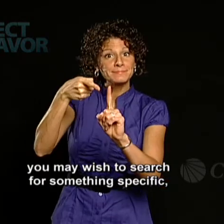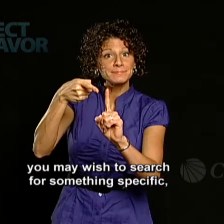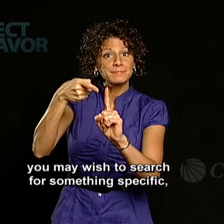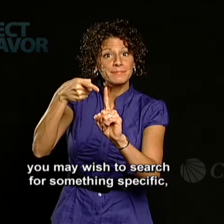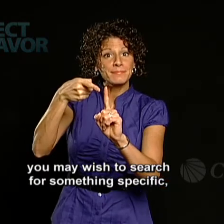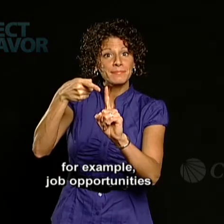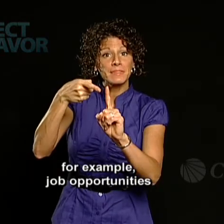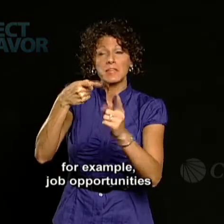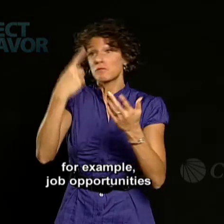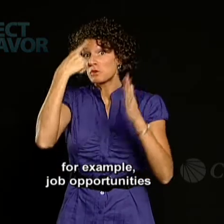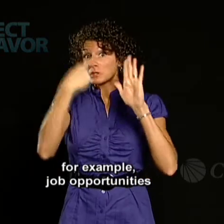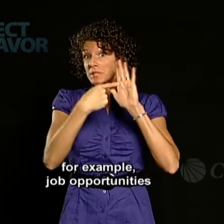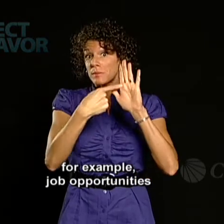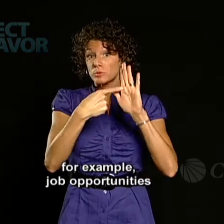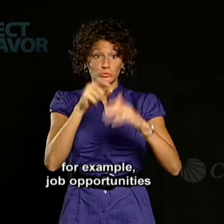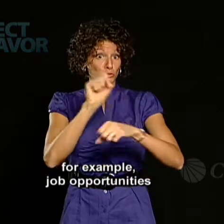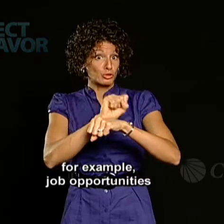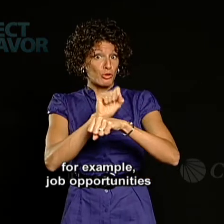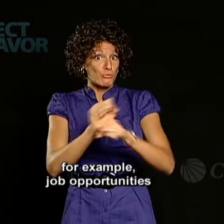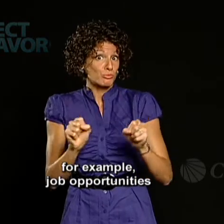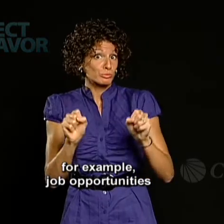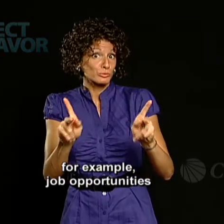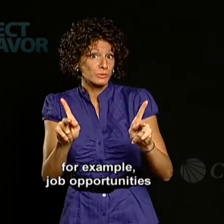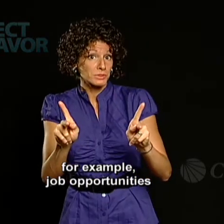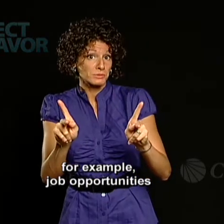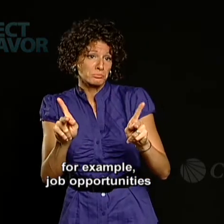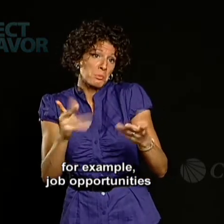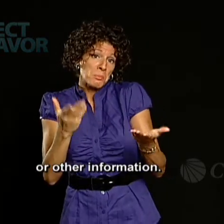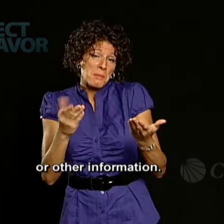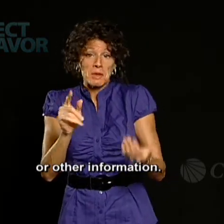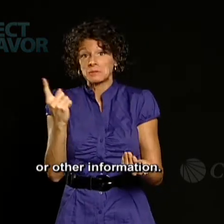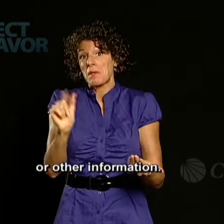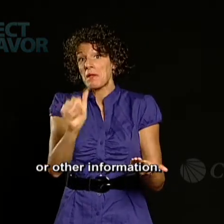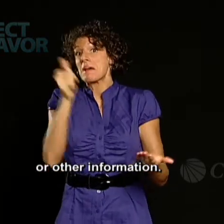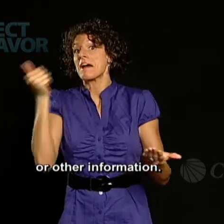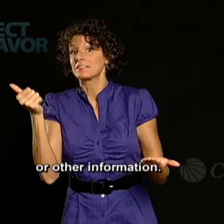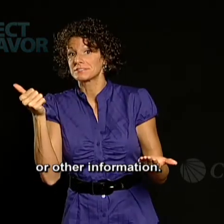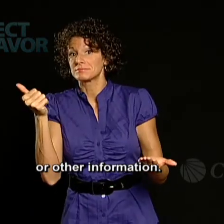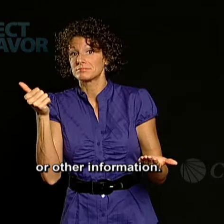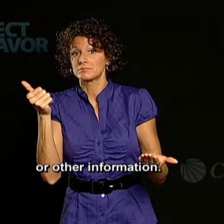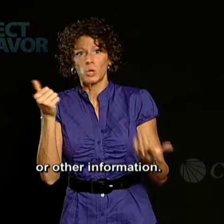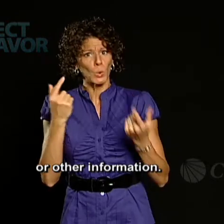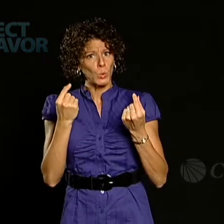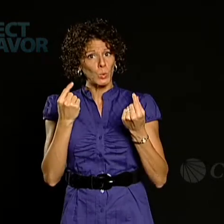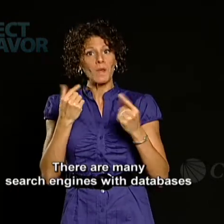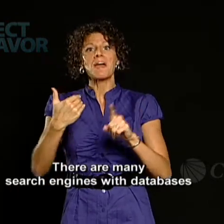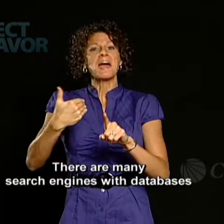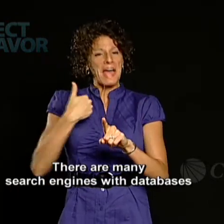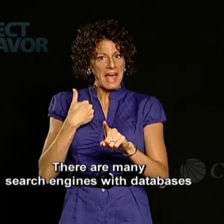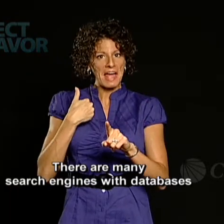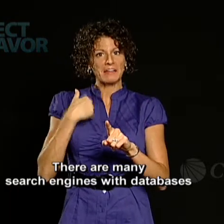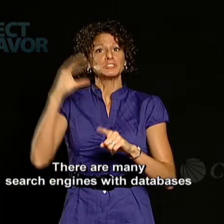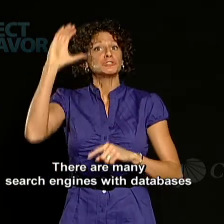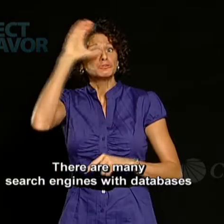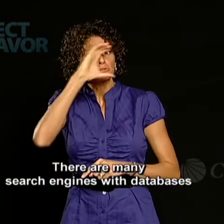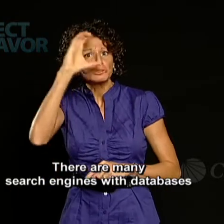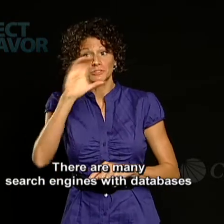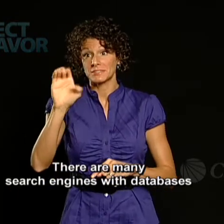For example, job opportunities or other information. There are many search engines with